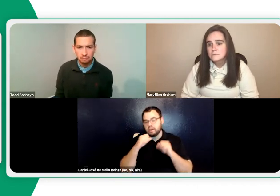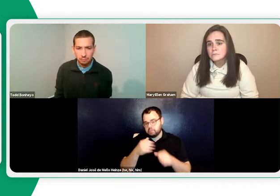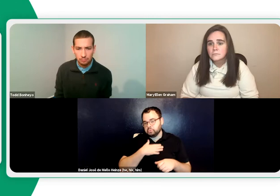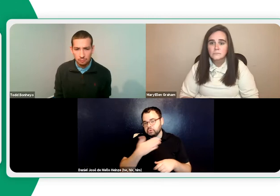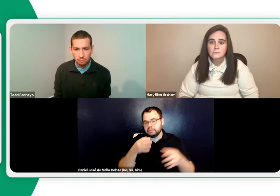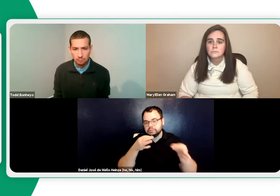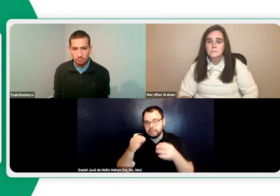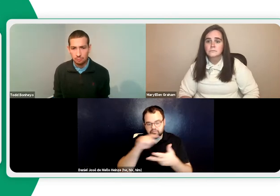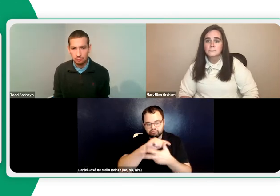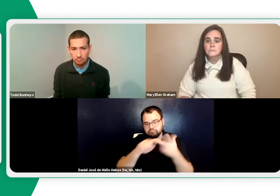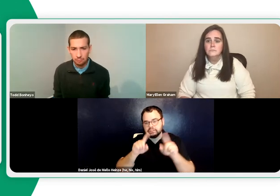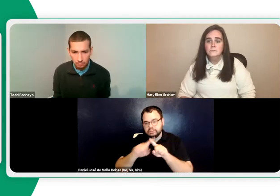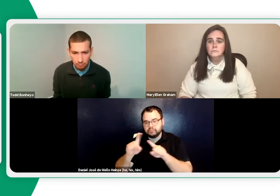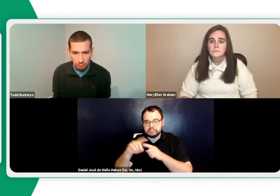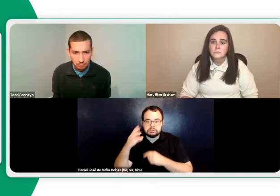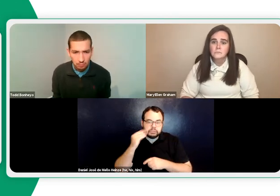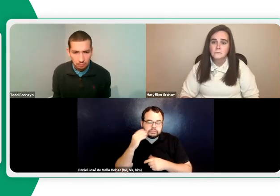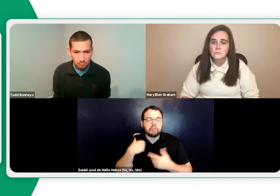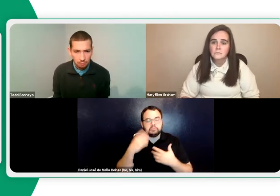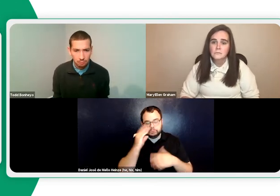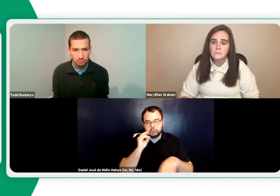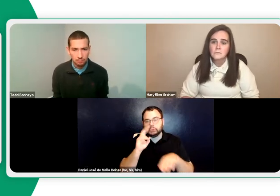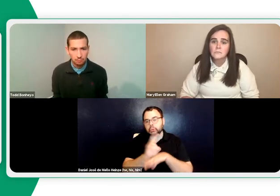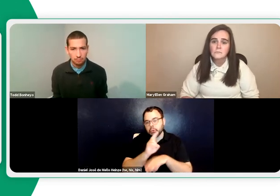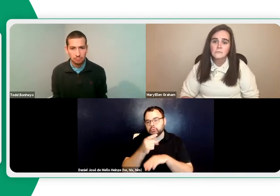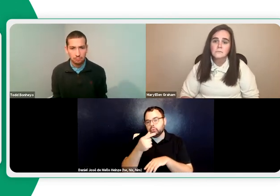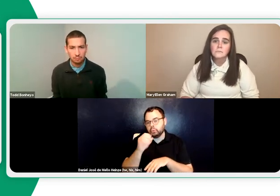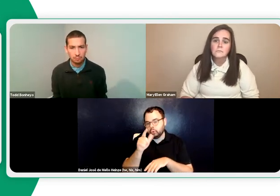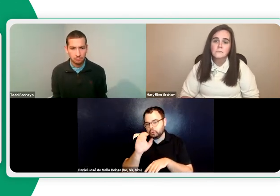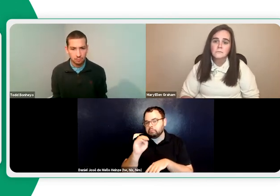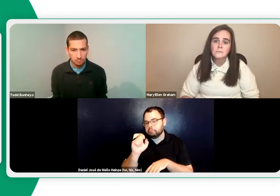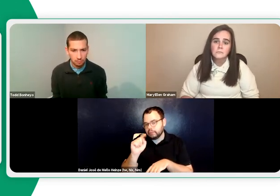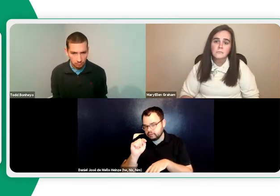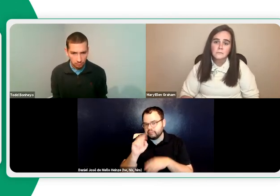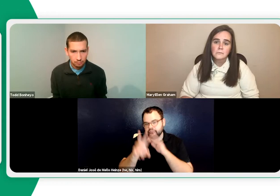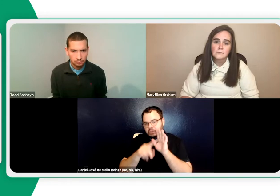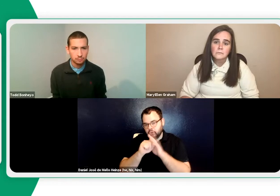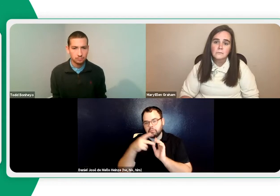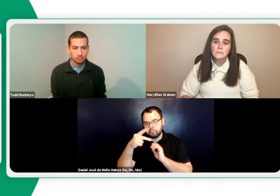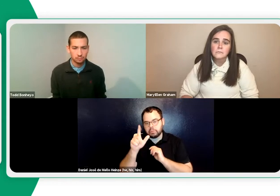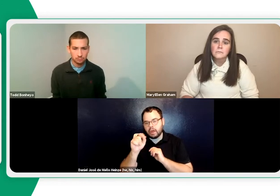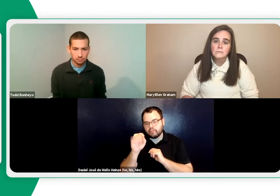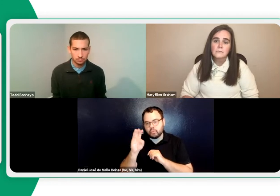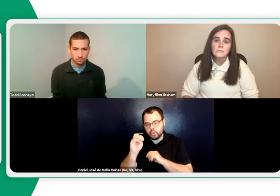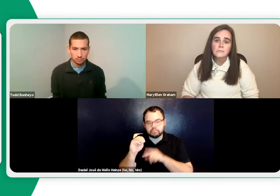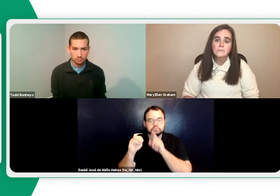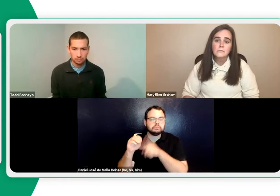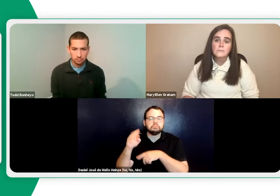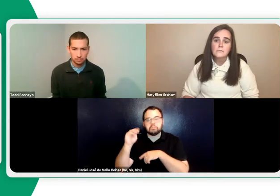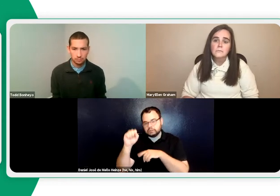This is Daniel. Okay. I'd be willing to explain my different experiences with them. I have used Google